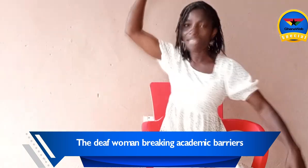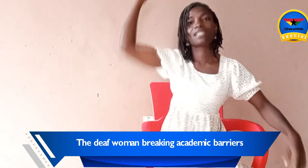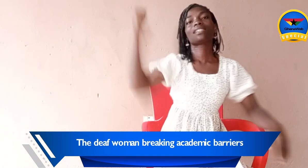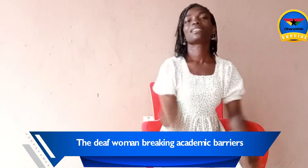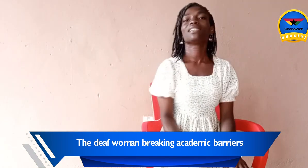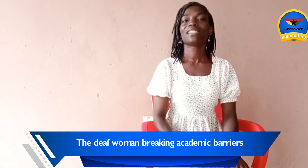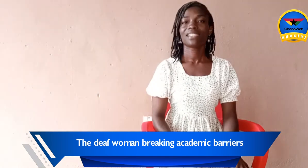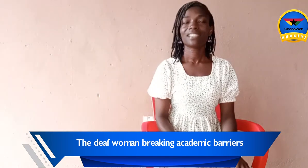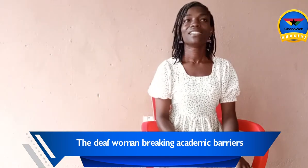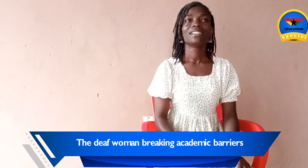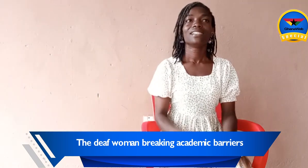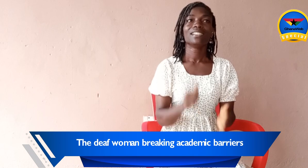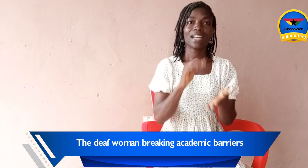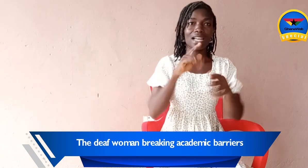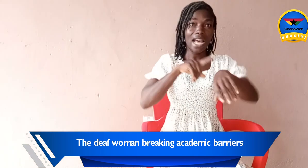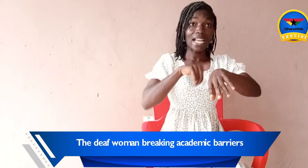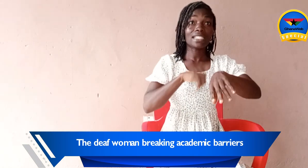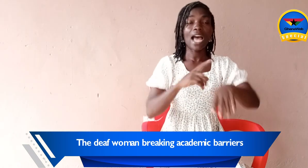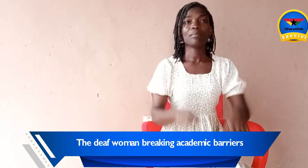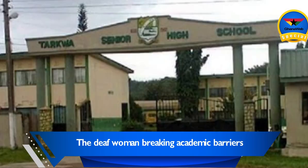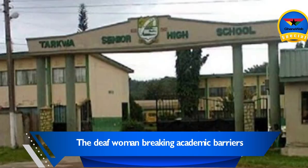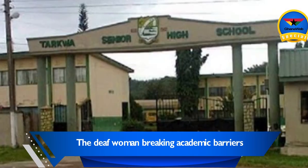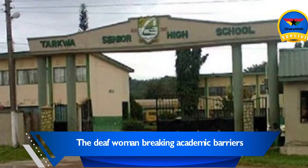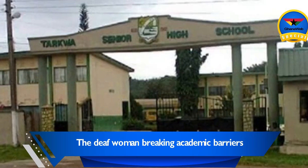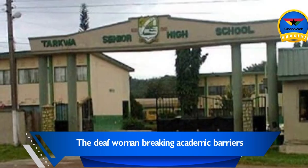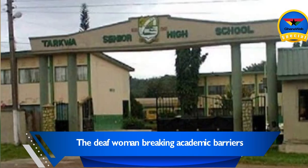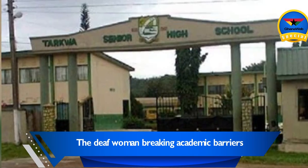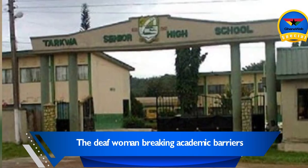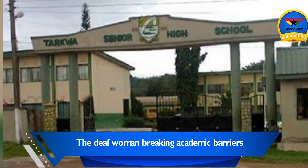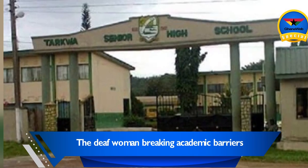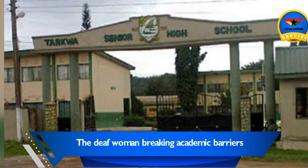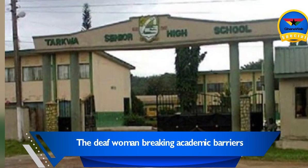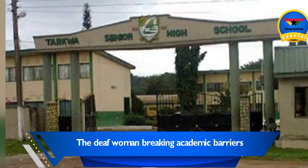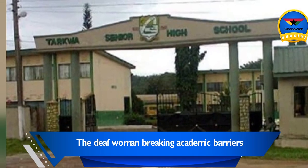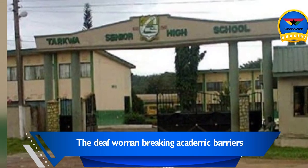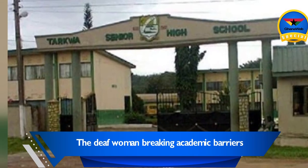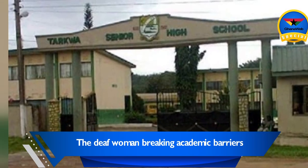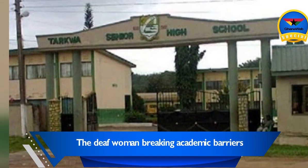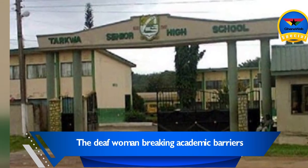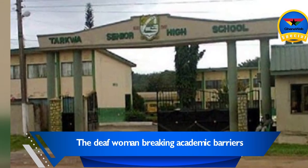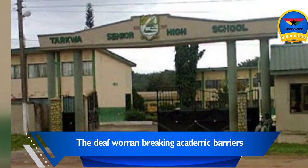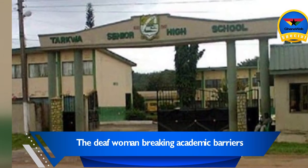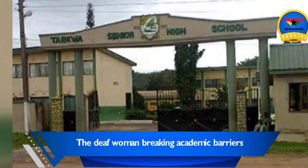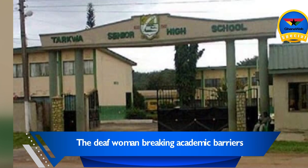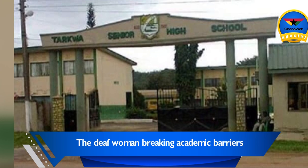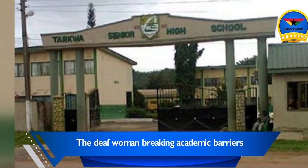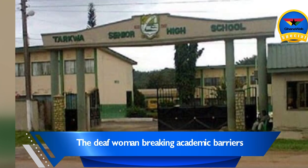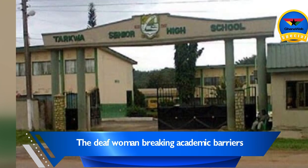at that time. After completing Takwa Senior High School, she enrolled at the